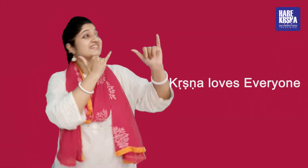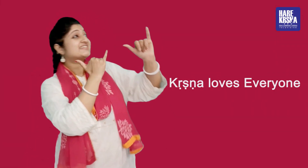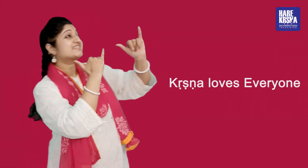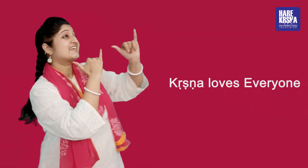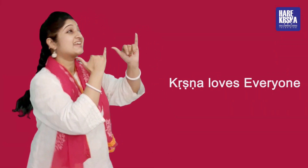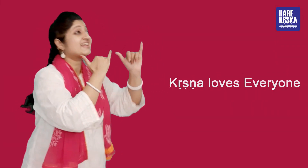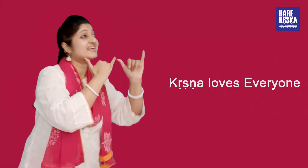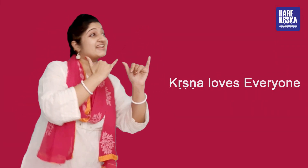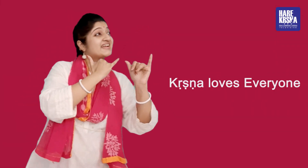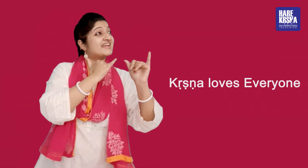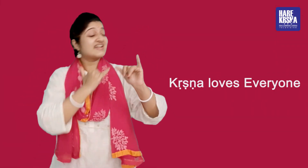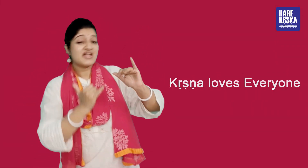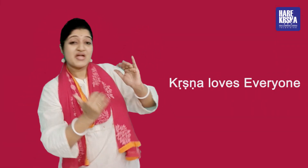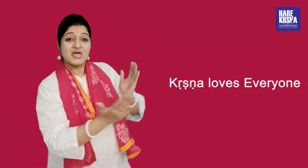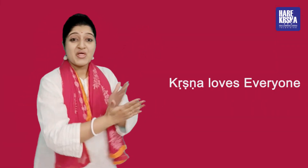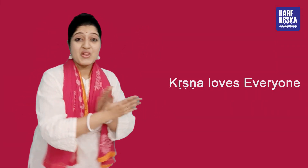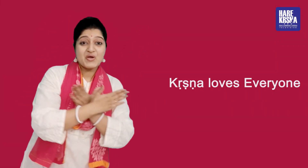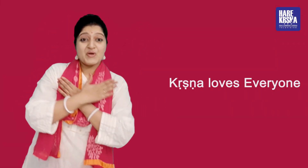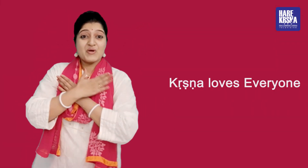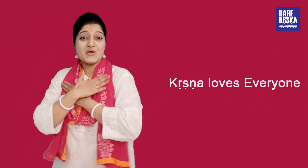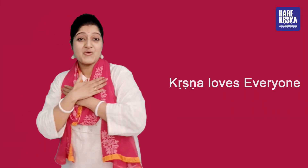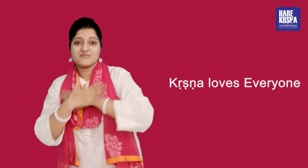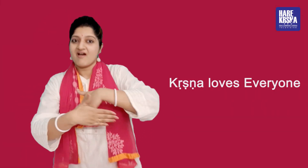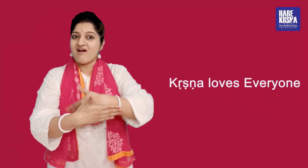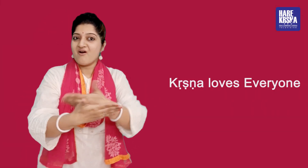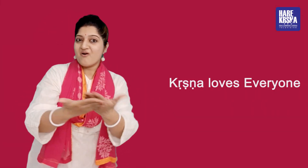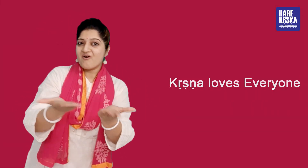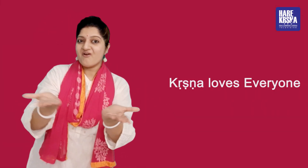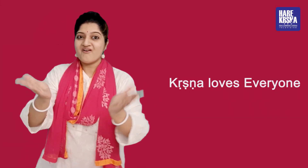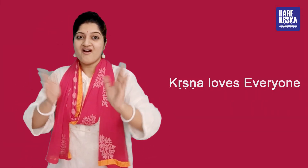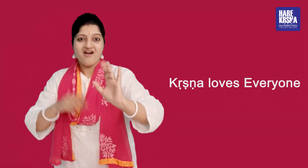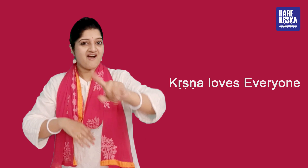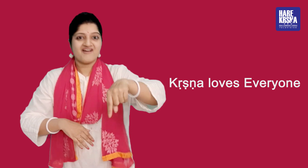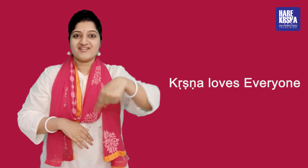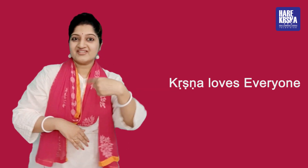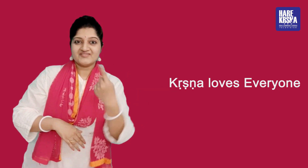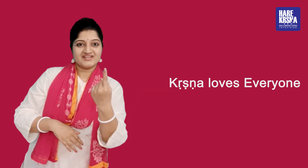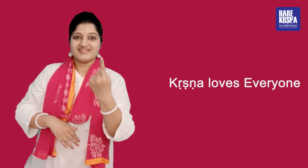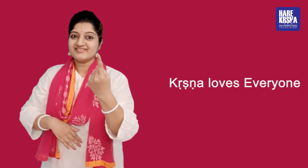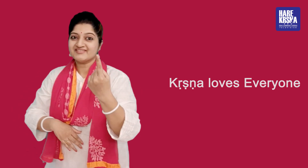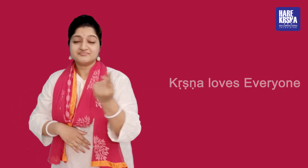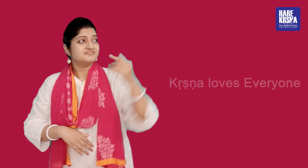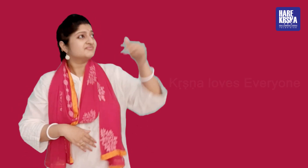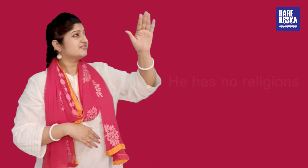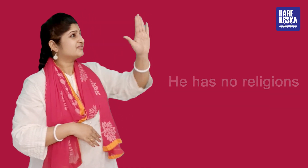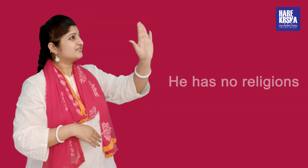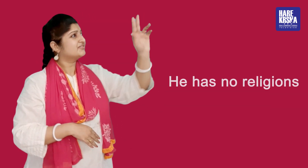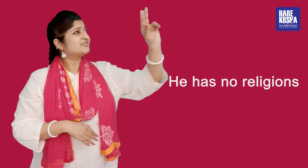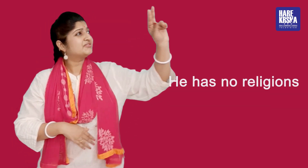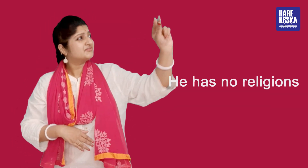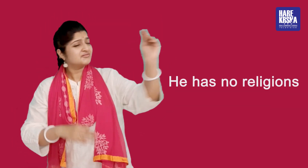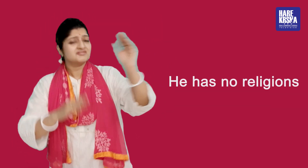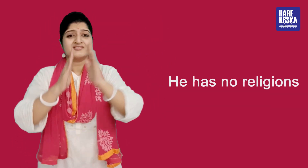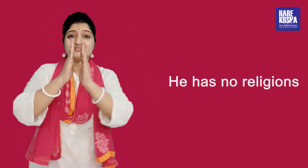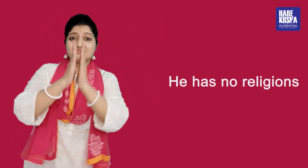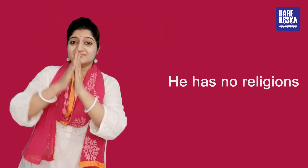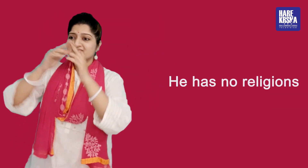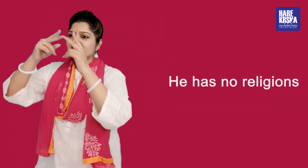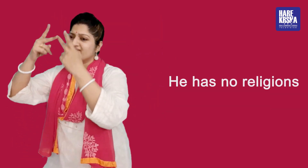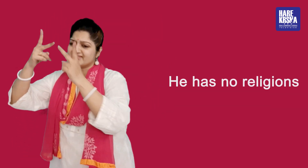Krishna loves everyone he has